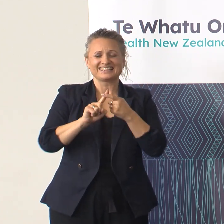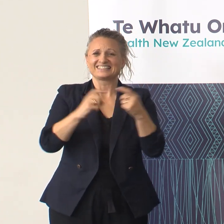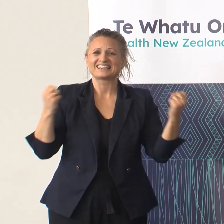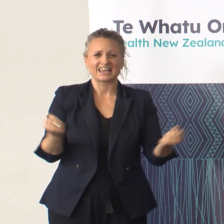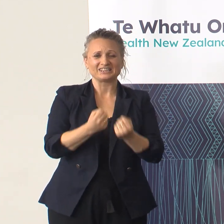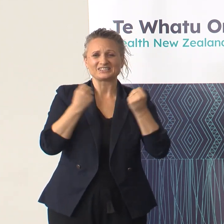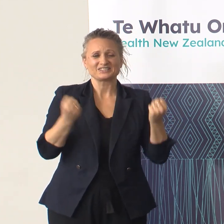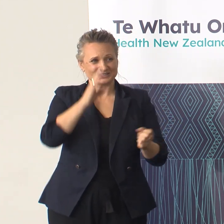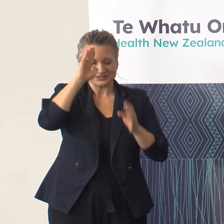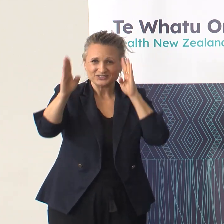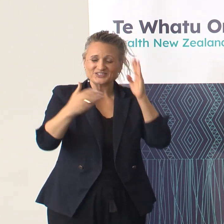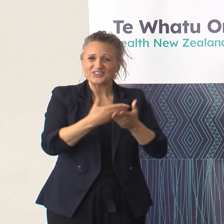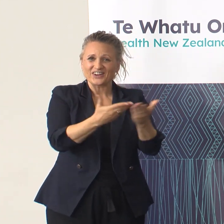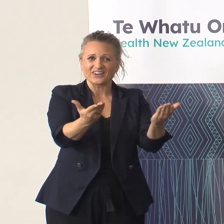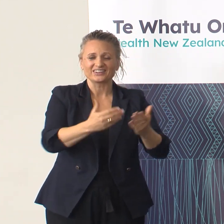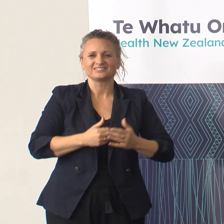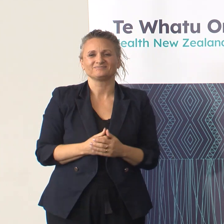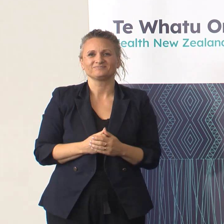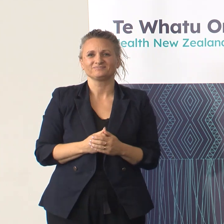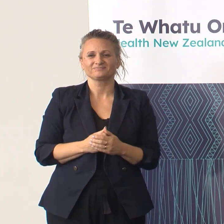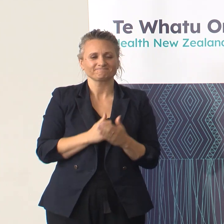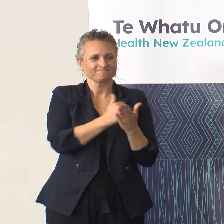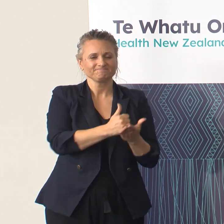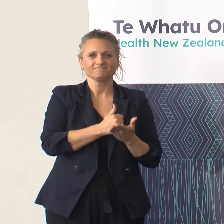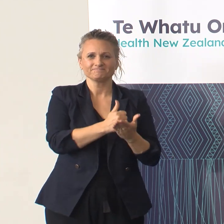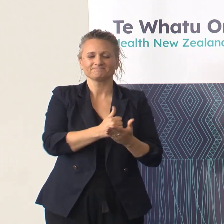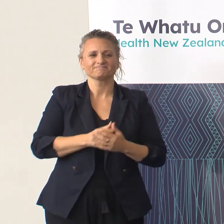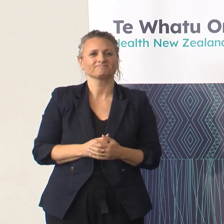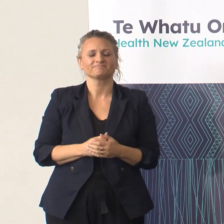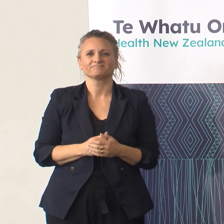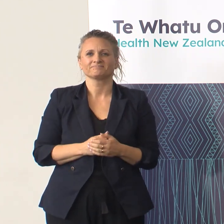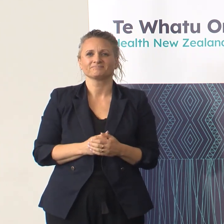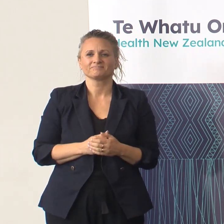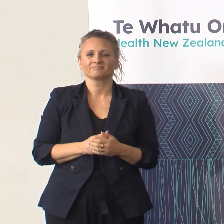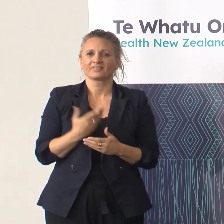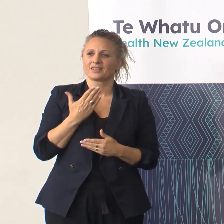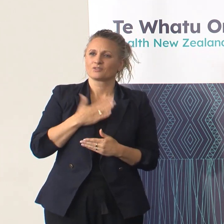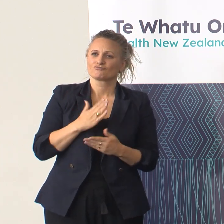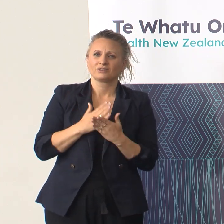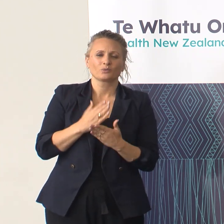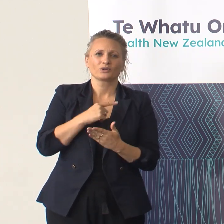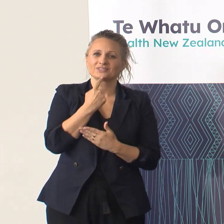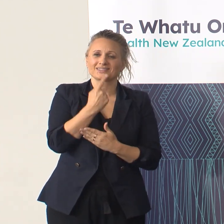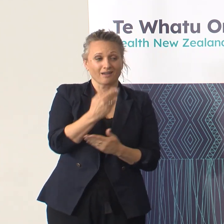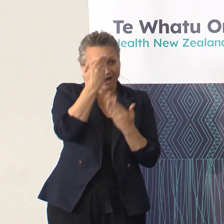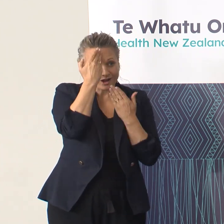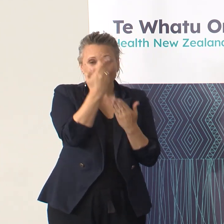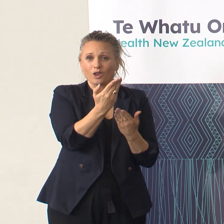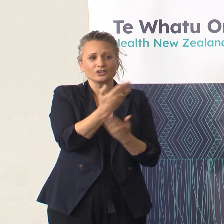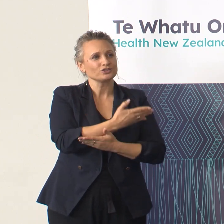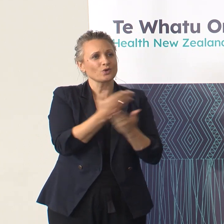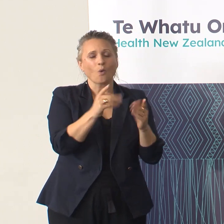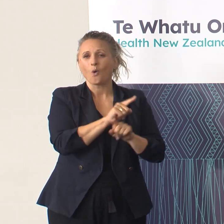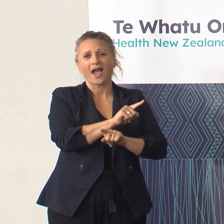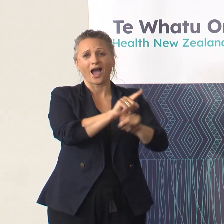to say that we acknowledge that you're all out there on the